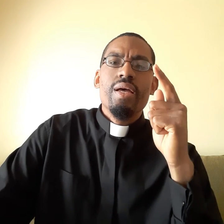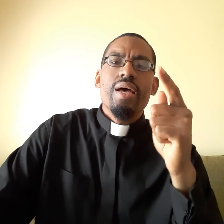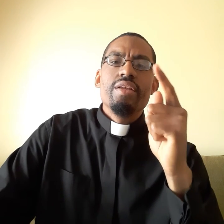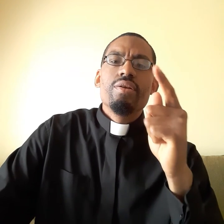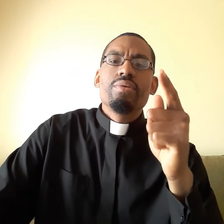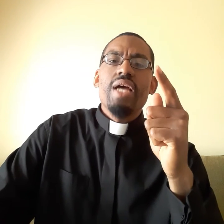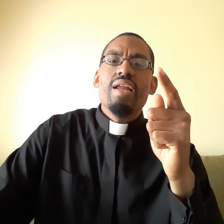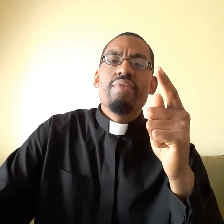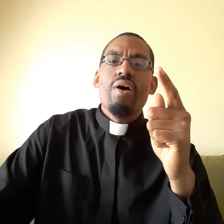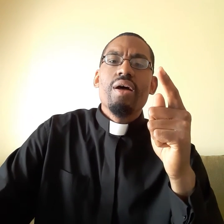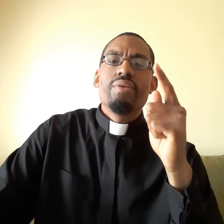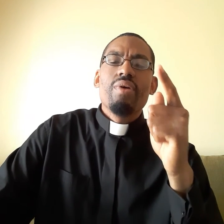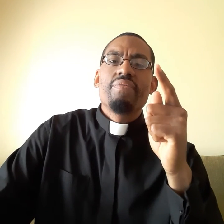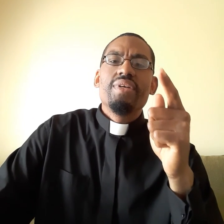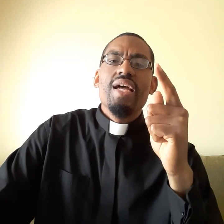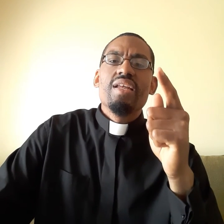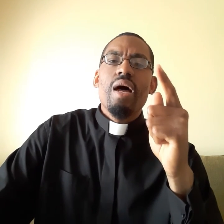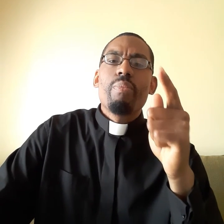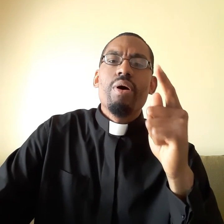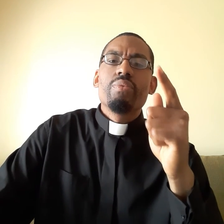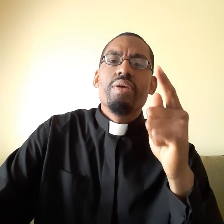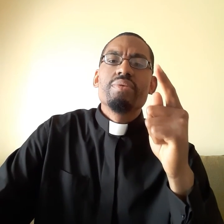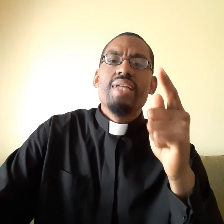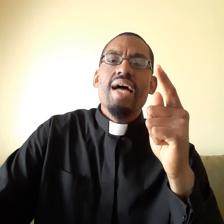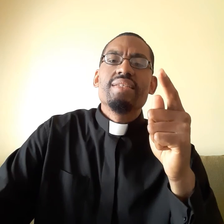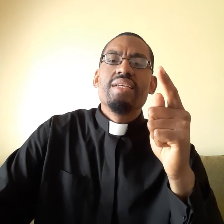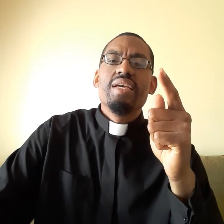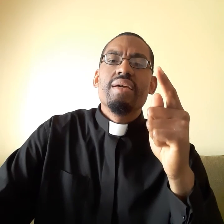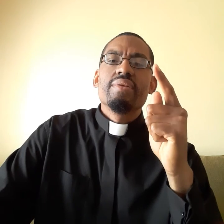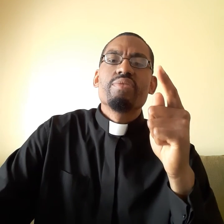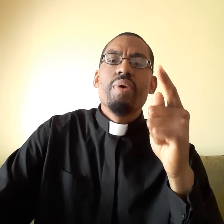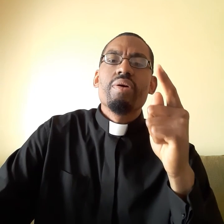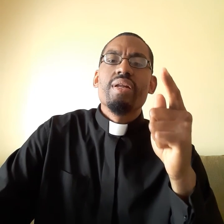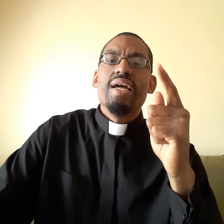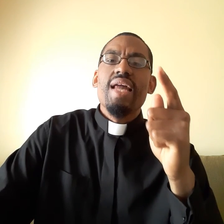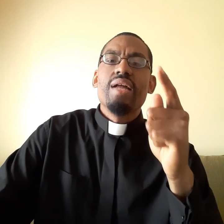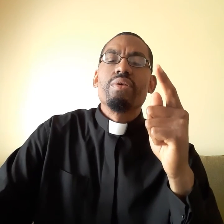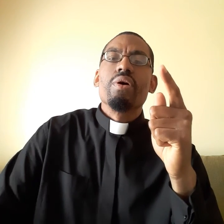And, you know, child of God, you have to get to that point where you start seeing in the Spirit, like, not, you know.